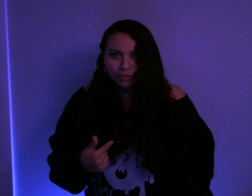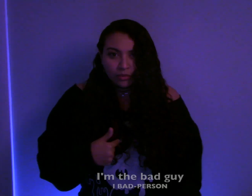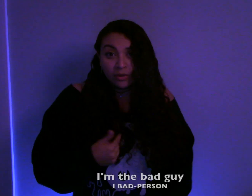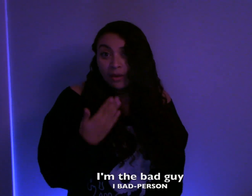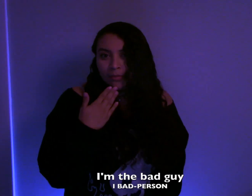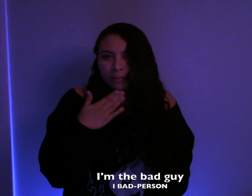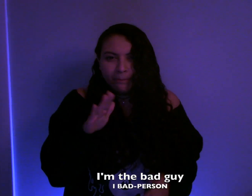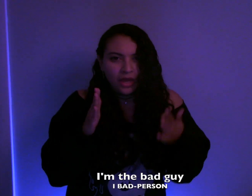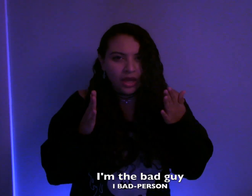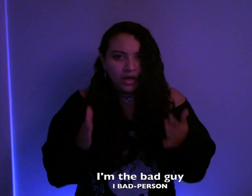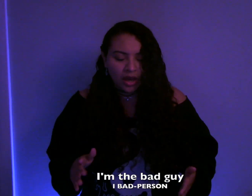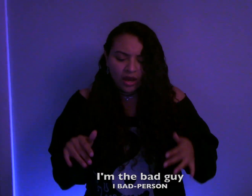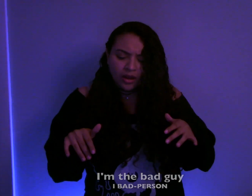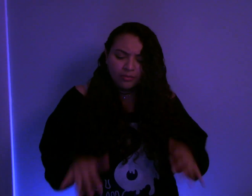I'm a bad guy